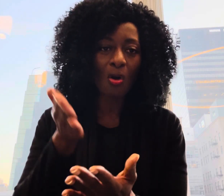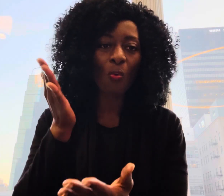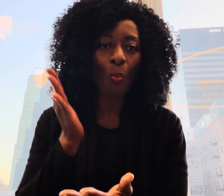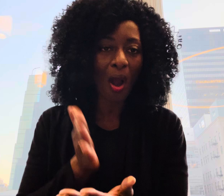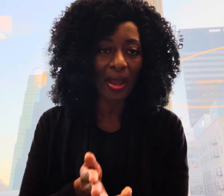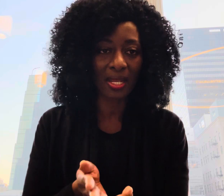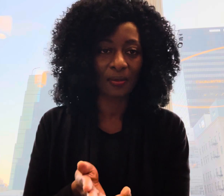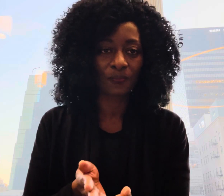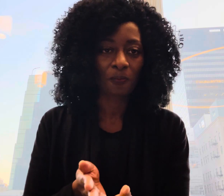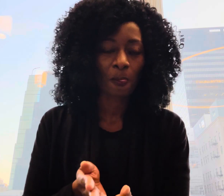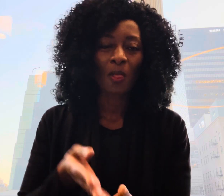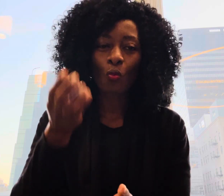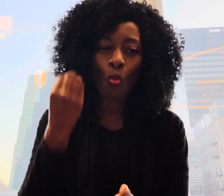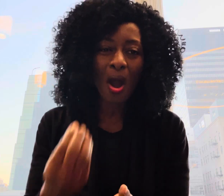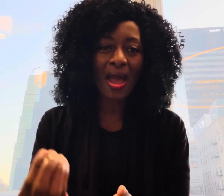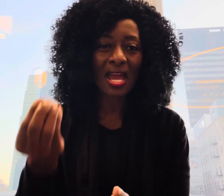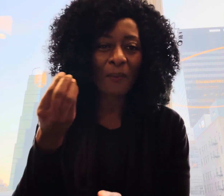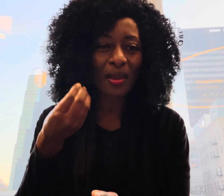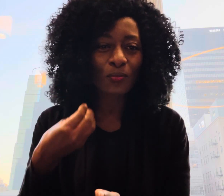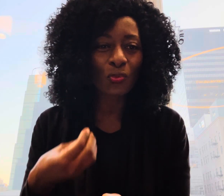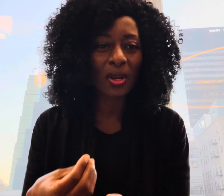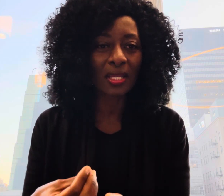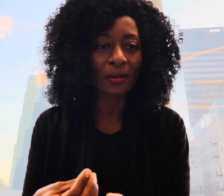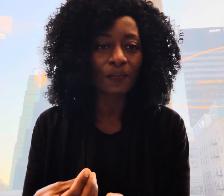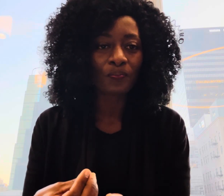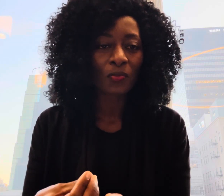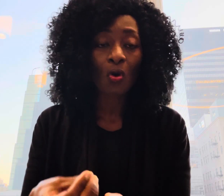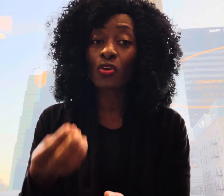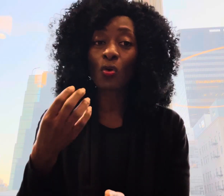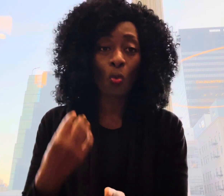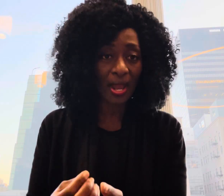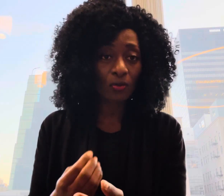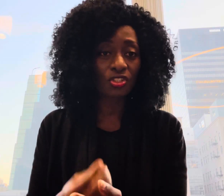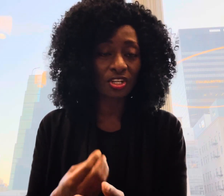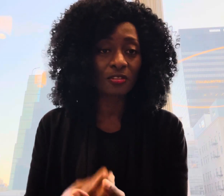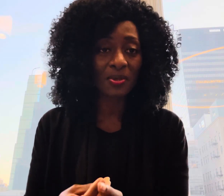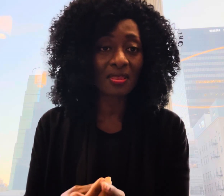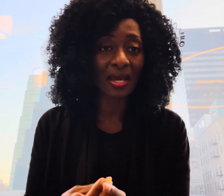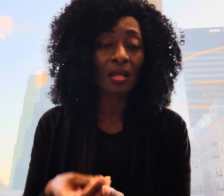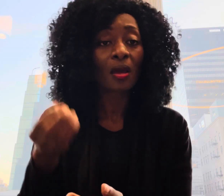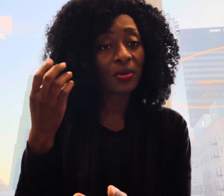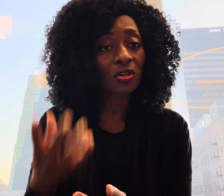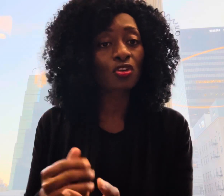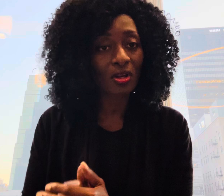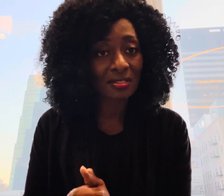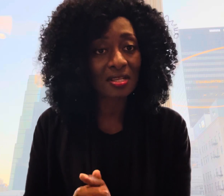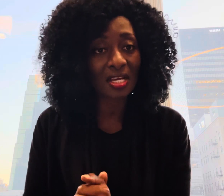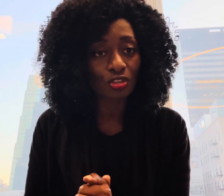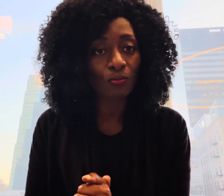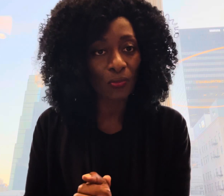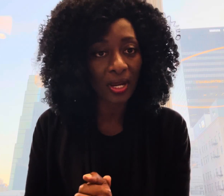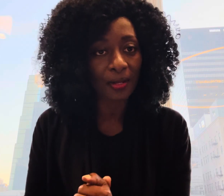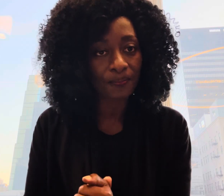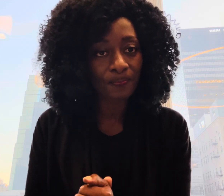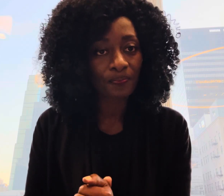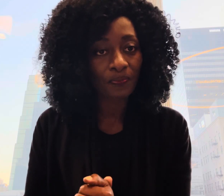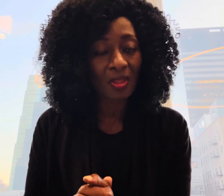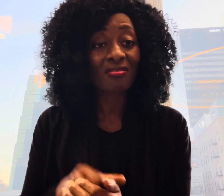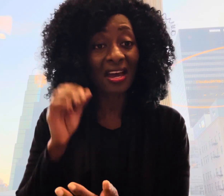why why am i praying or your why could just be that because god says i should pray that